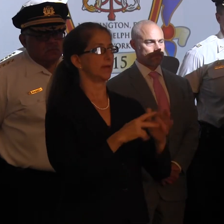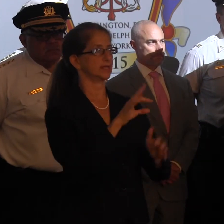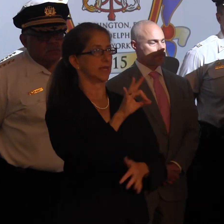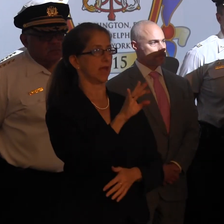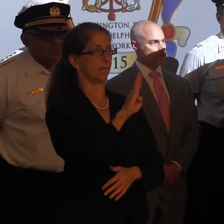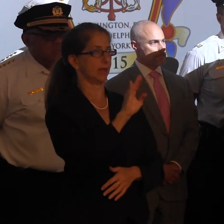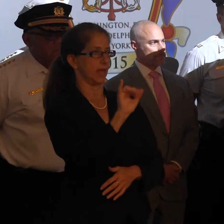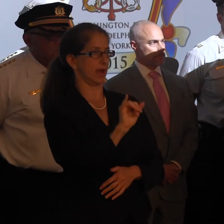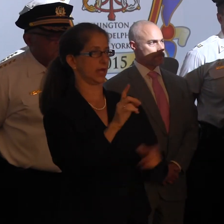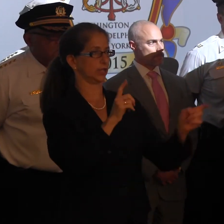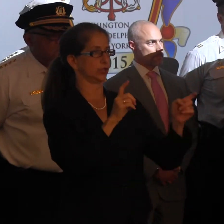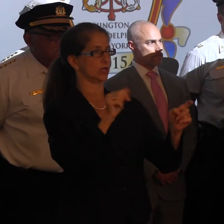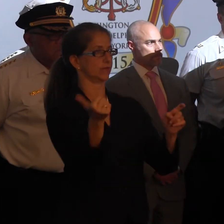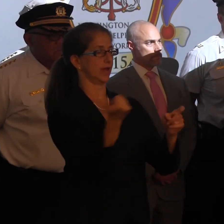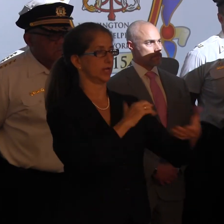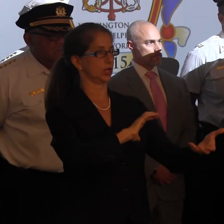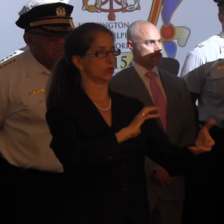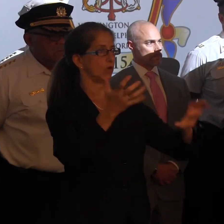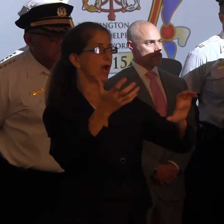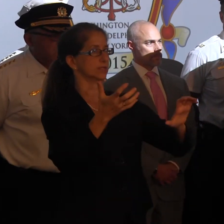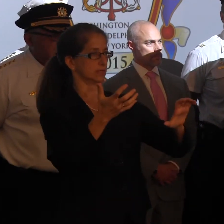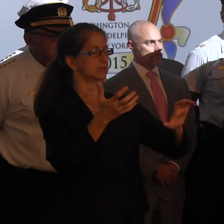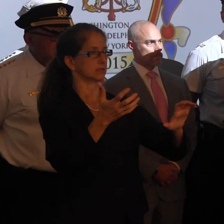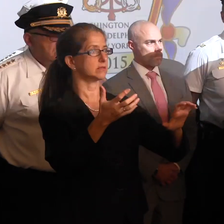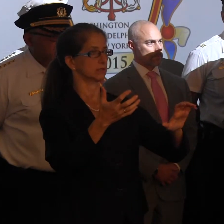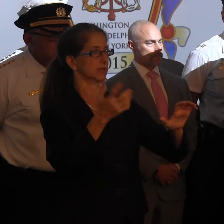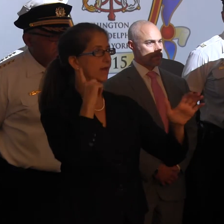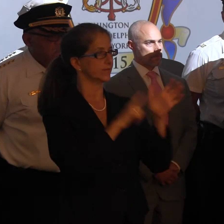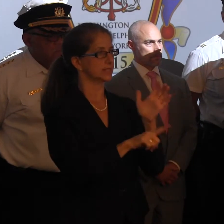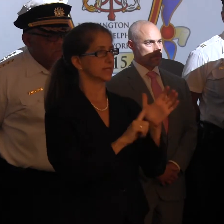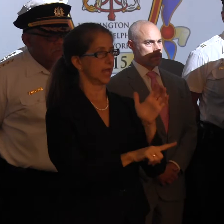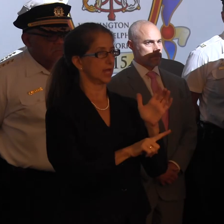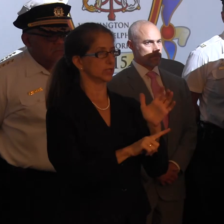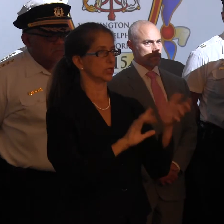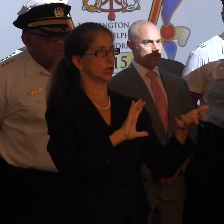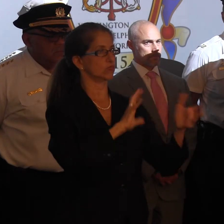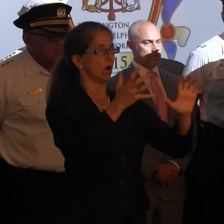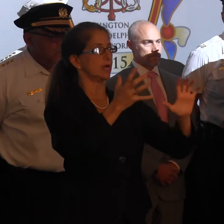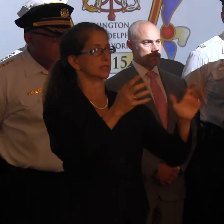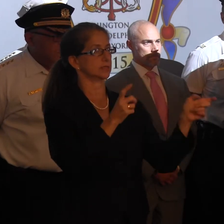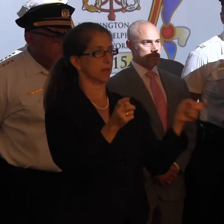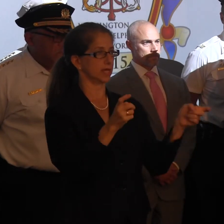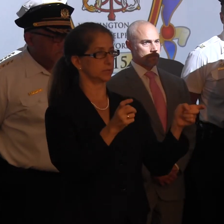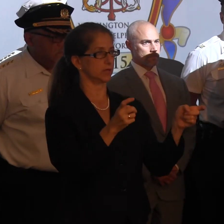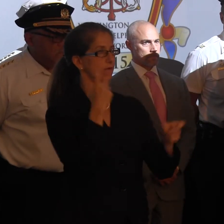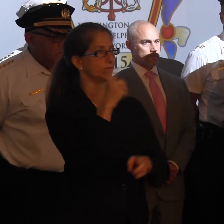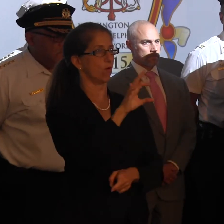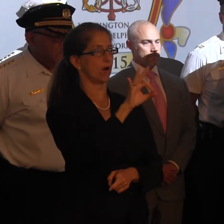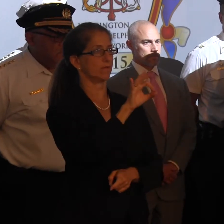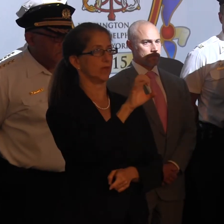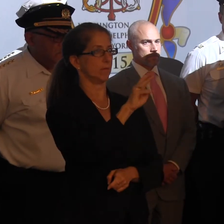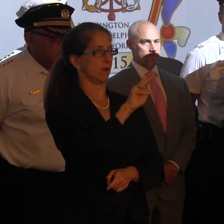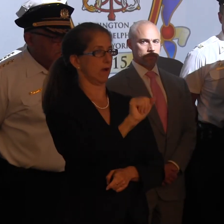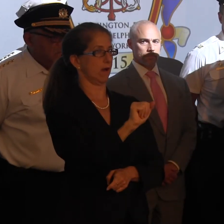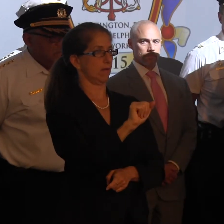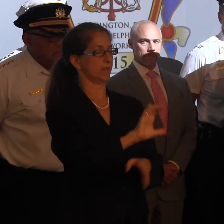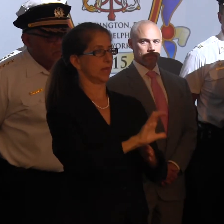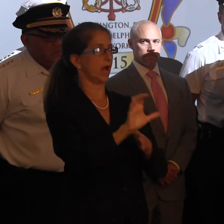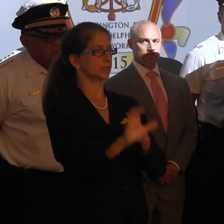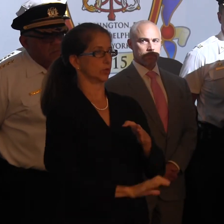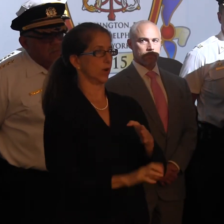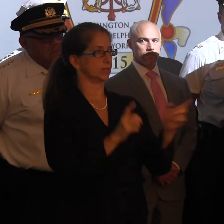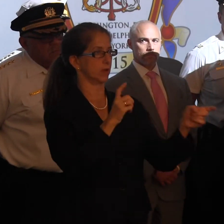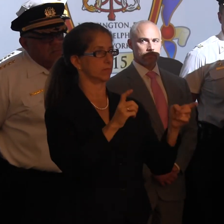FBI in charge of any crisis investigation and crisis management. And for FEMA, the consequence management